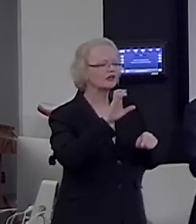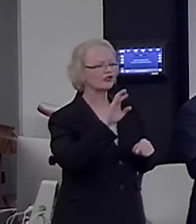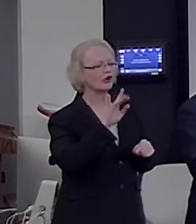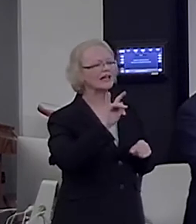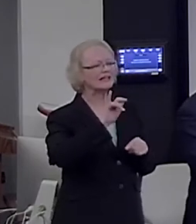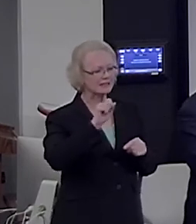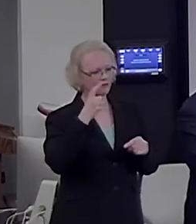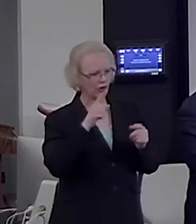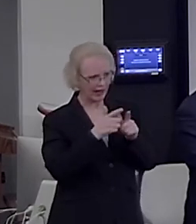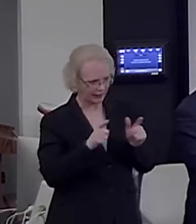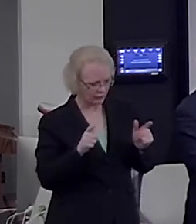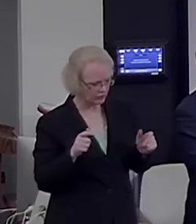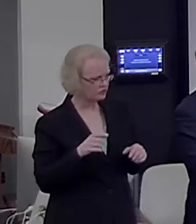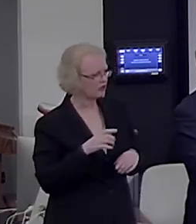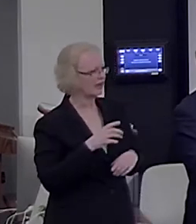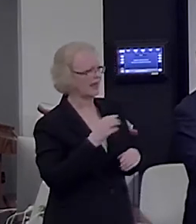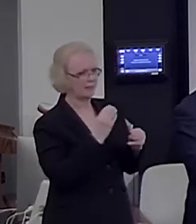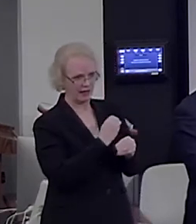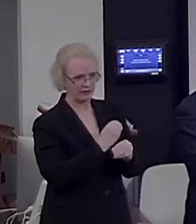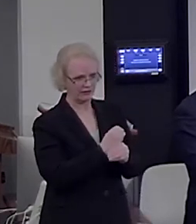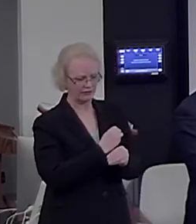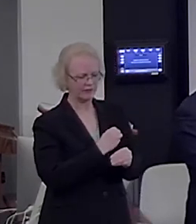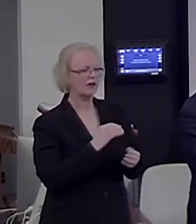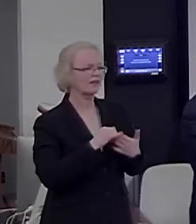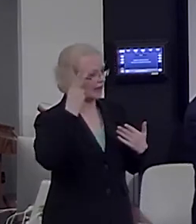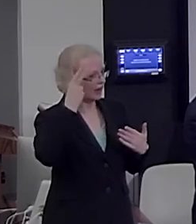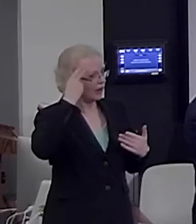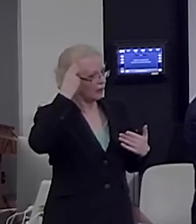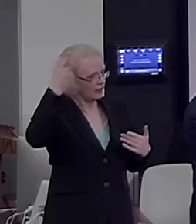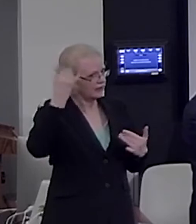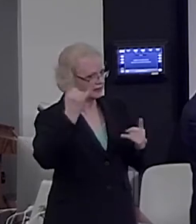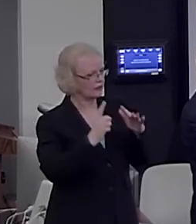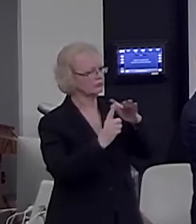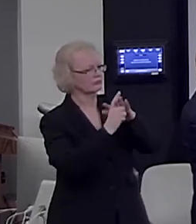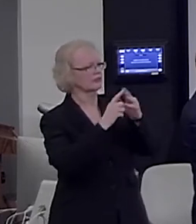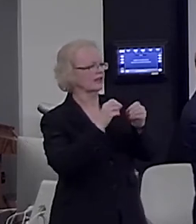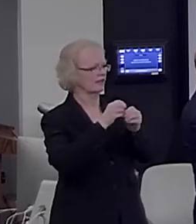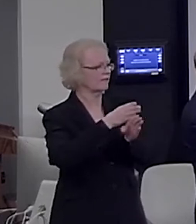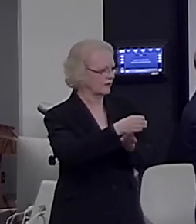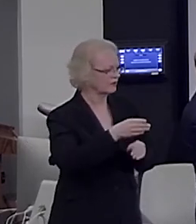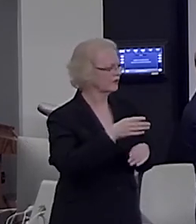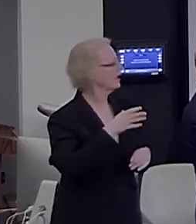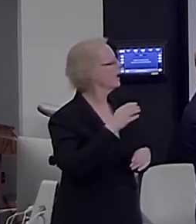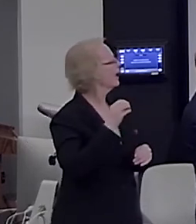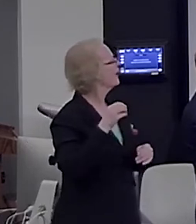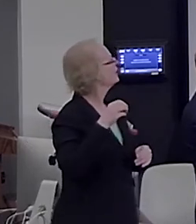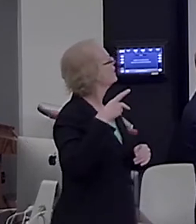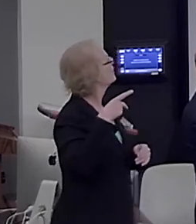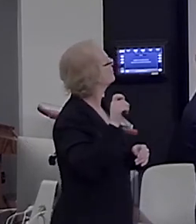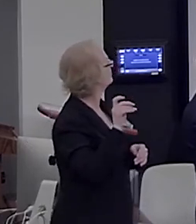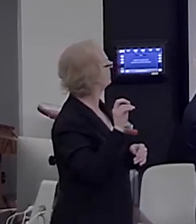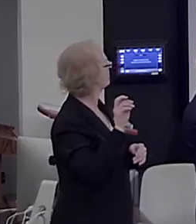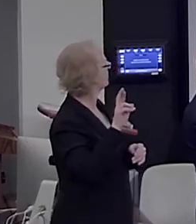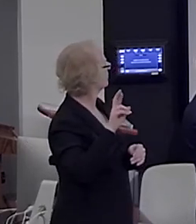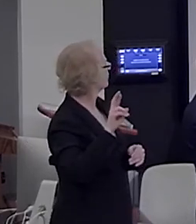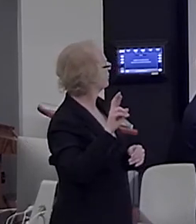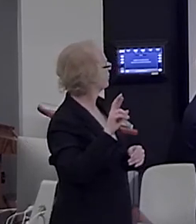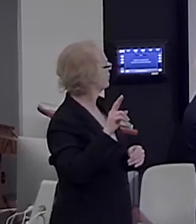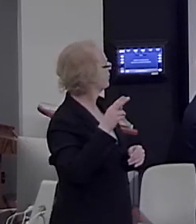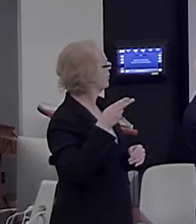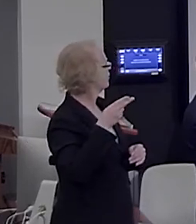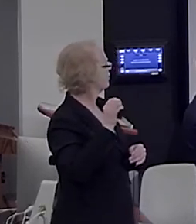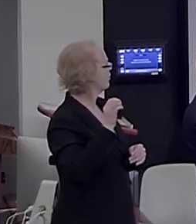Well, I think this is a hypothesis which is emerging in the field now, also in the work of Peter Hagort, for instance, that even inside